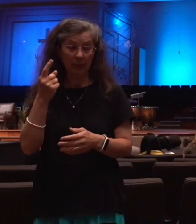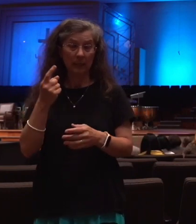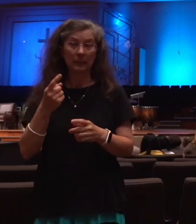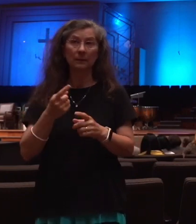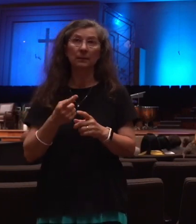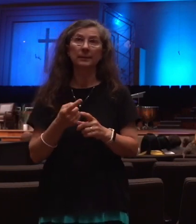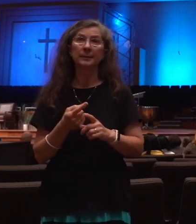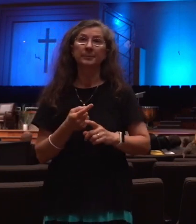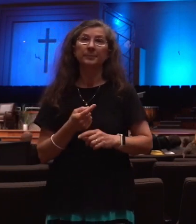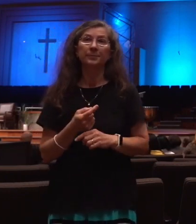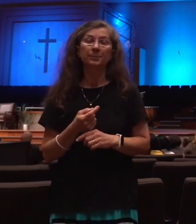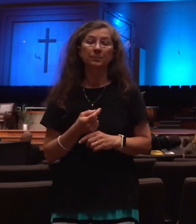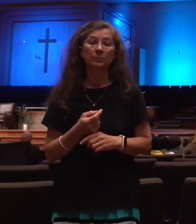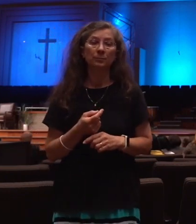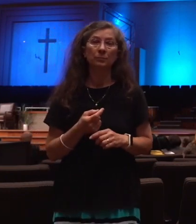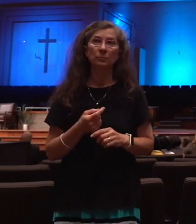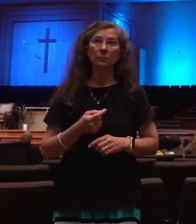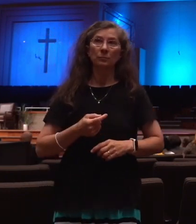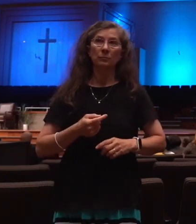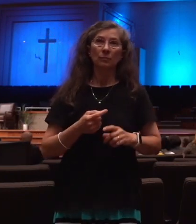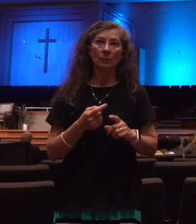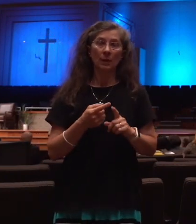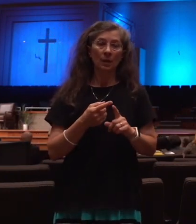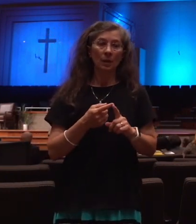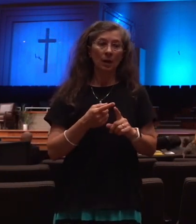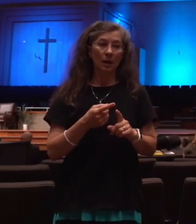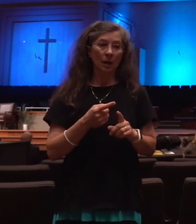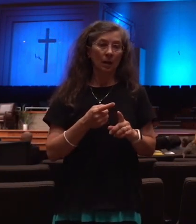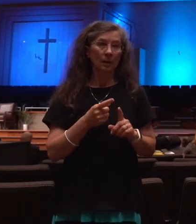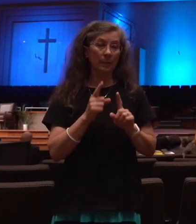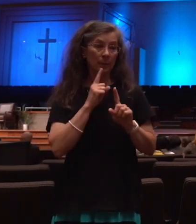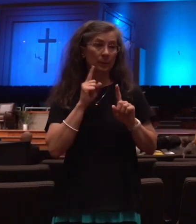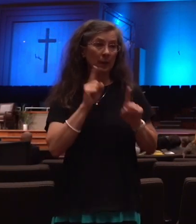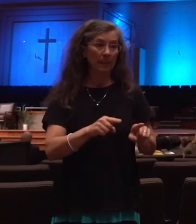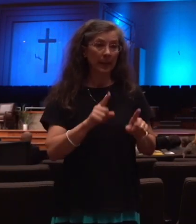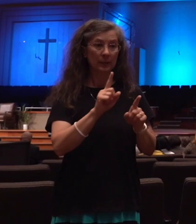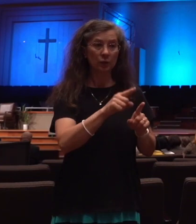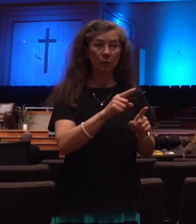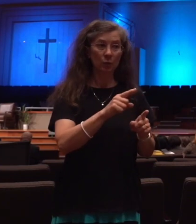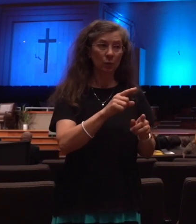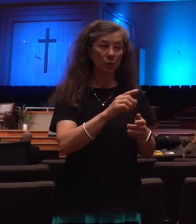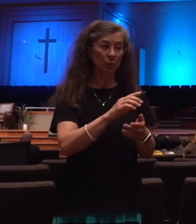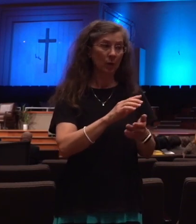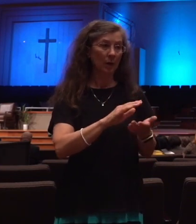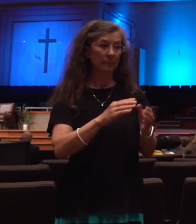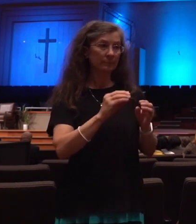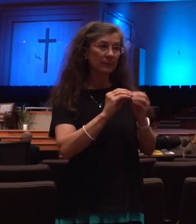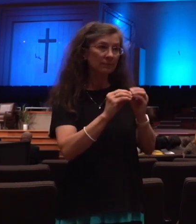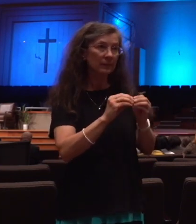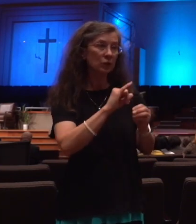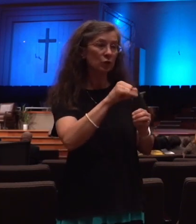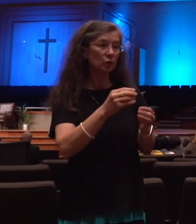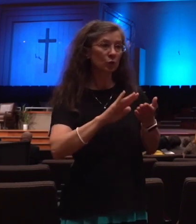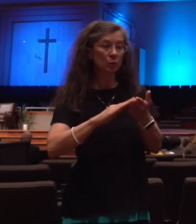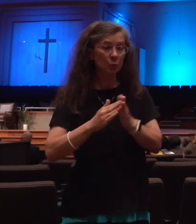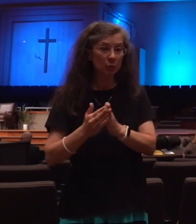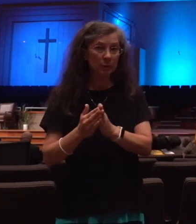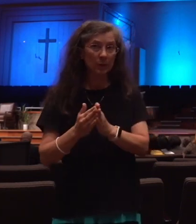commandment to restore and to build Jerusalem unto Messiah the Prince shall be seven